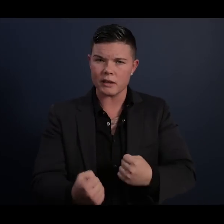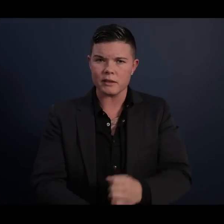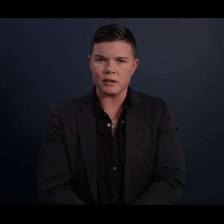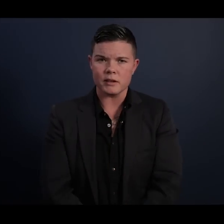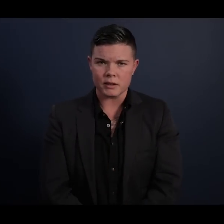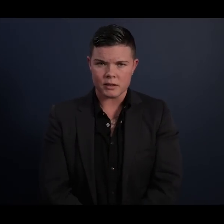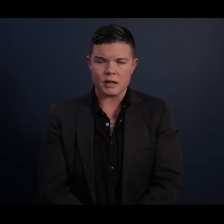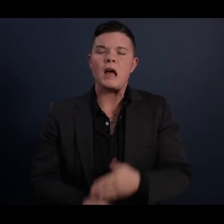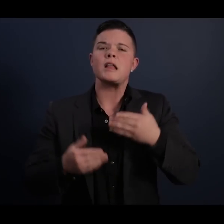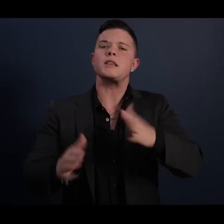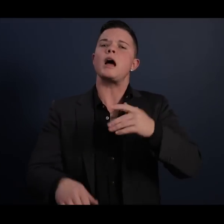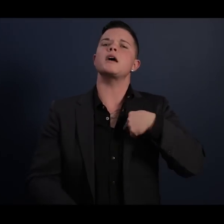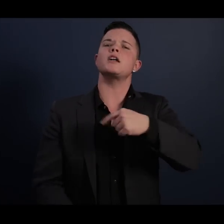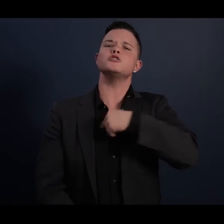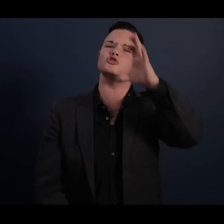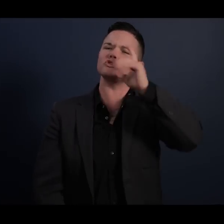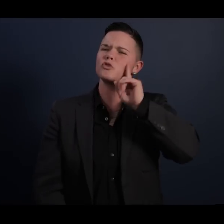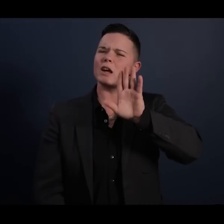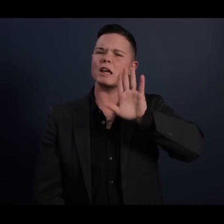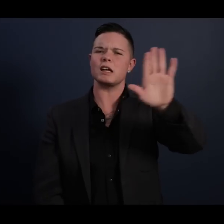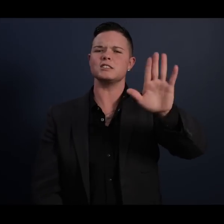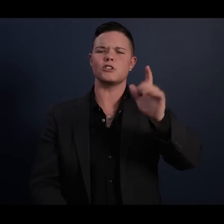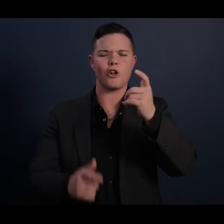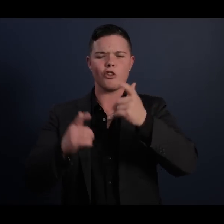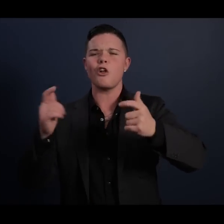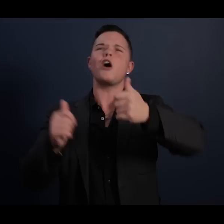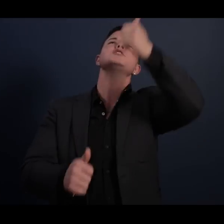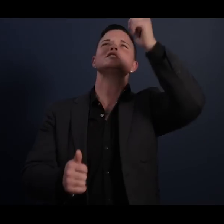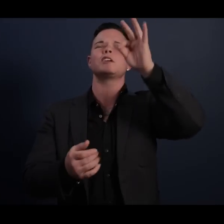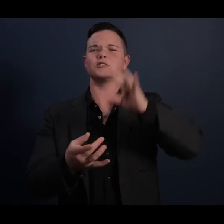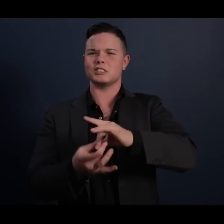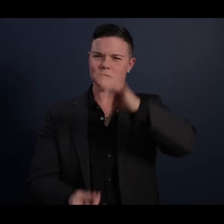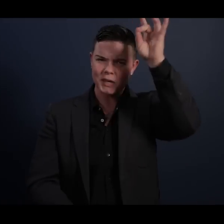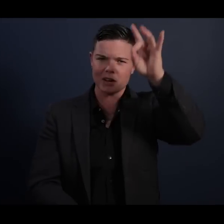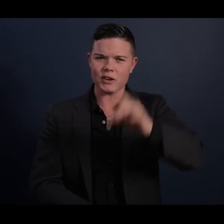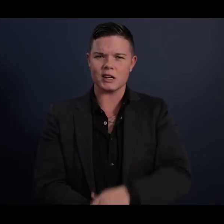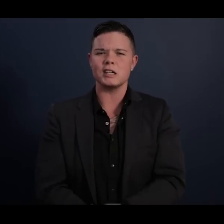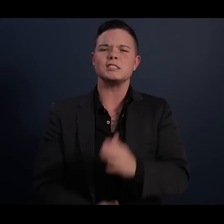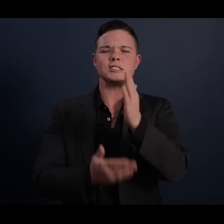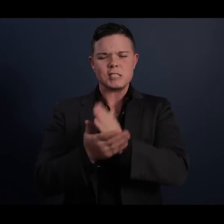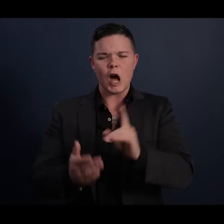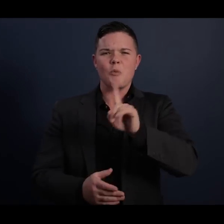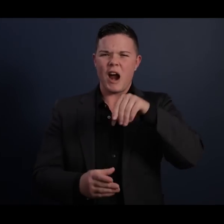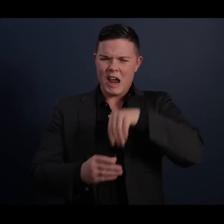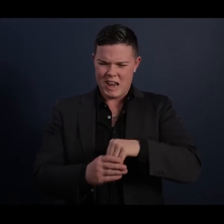Let us search for his largeness of spirit somewhere inside of ourselves.